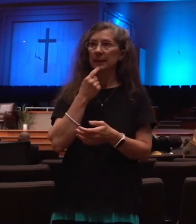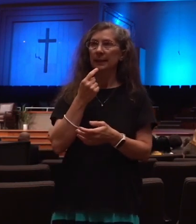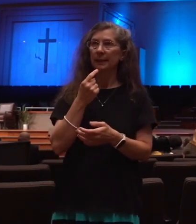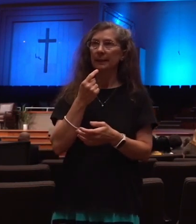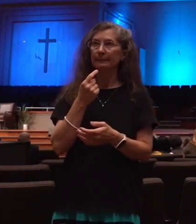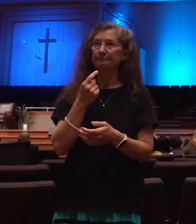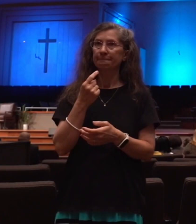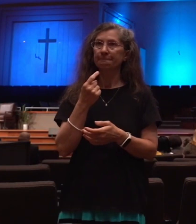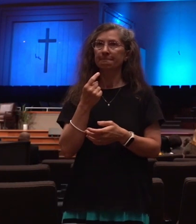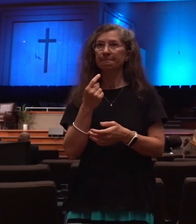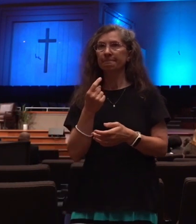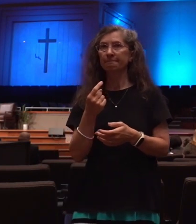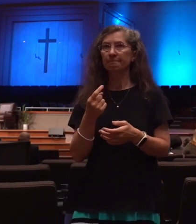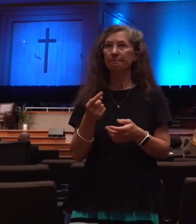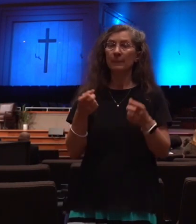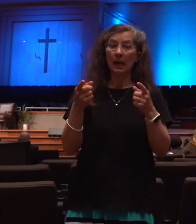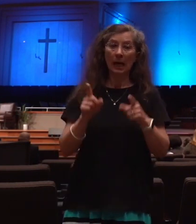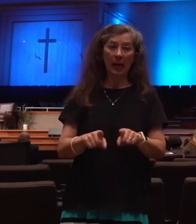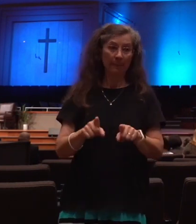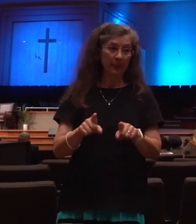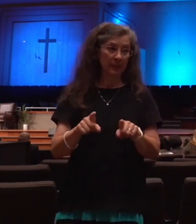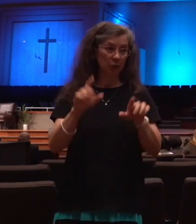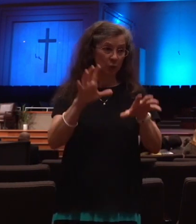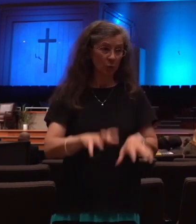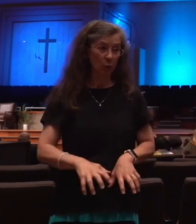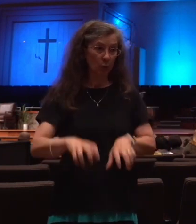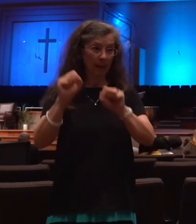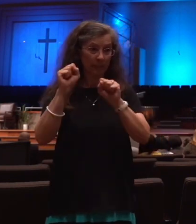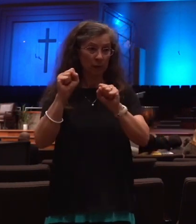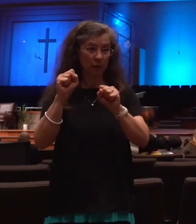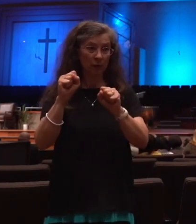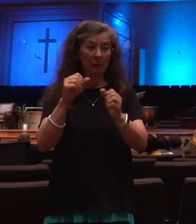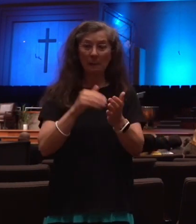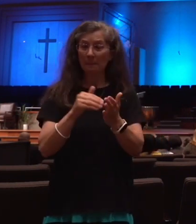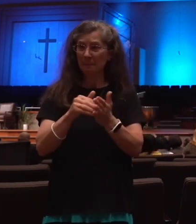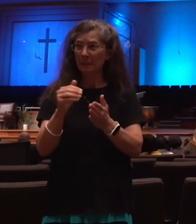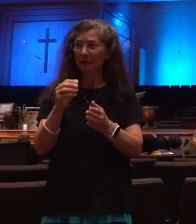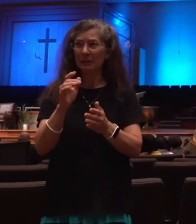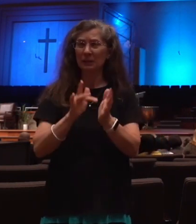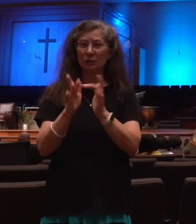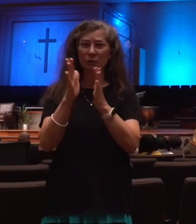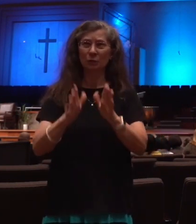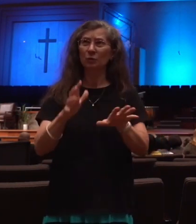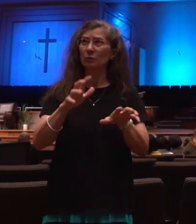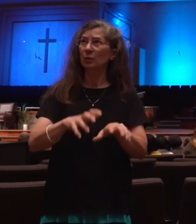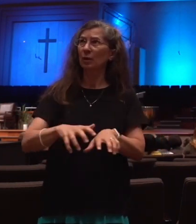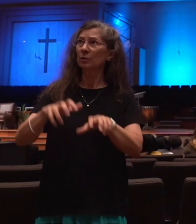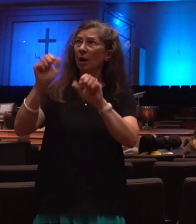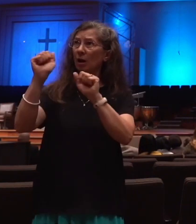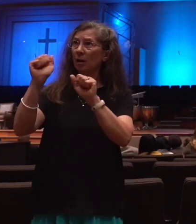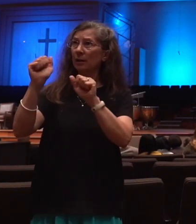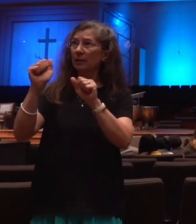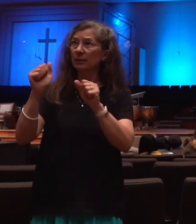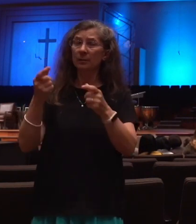vacuum left by the disappearance of millions of Christians will also enable the Antichrist to further his plan